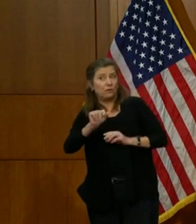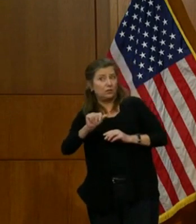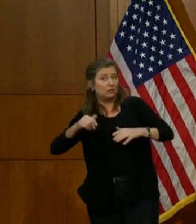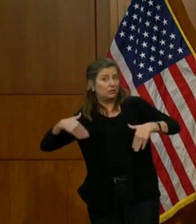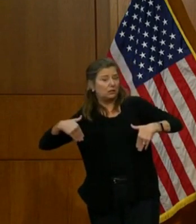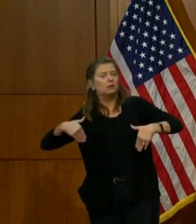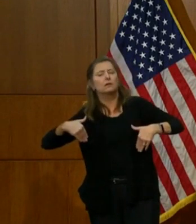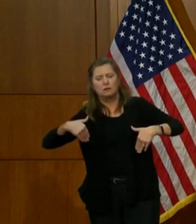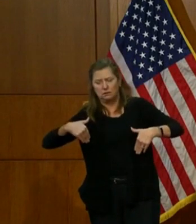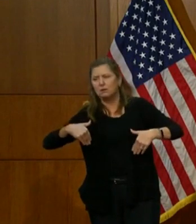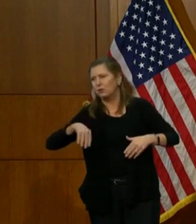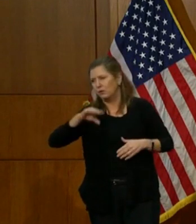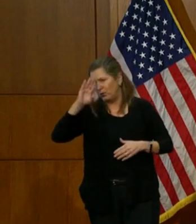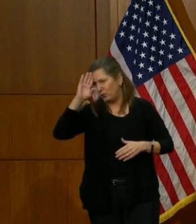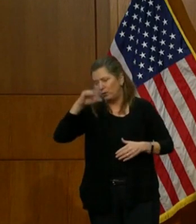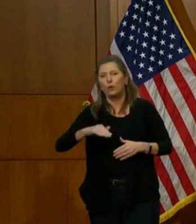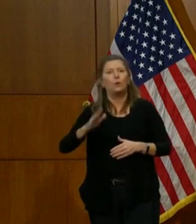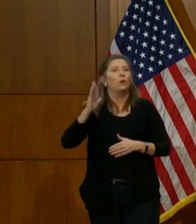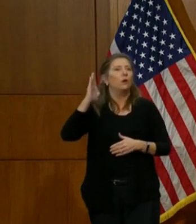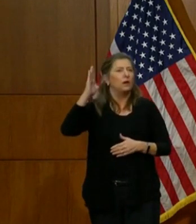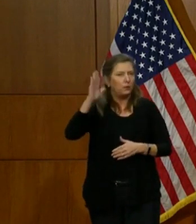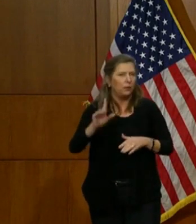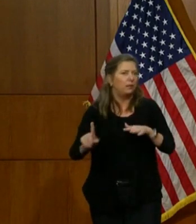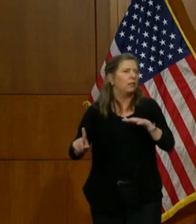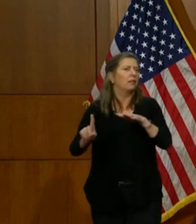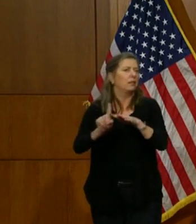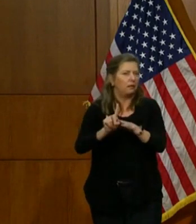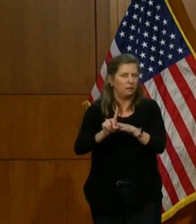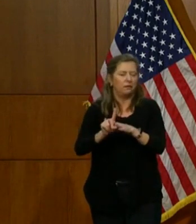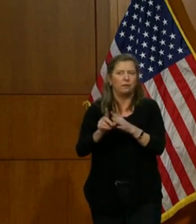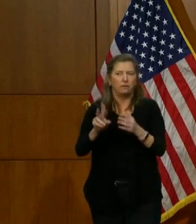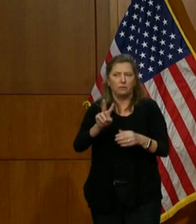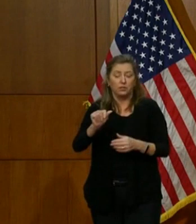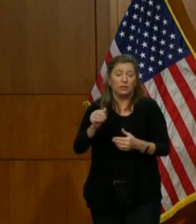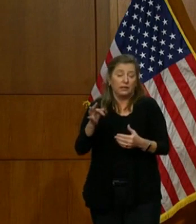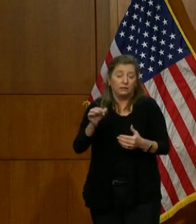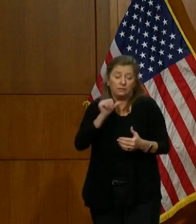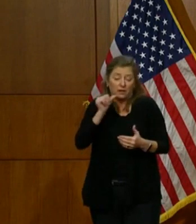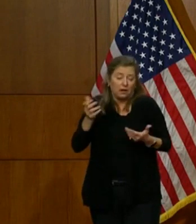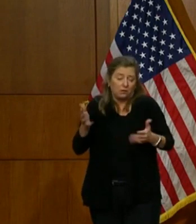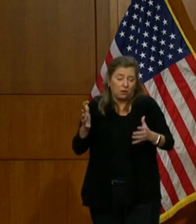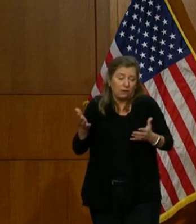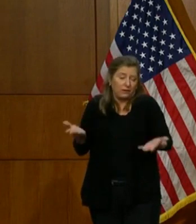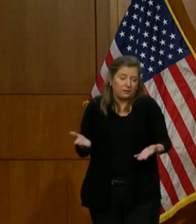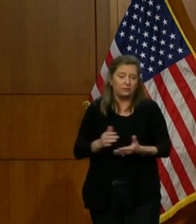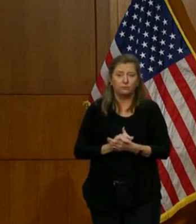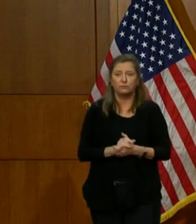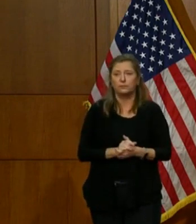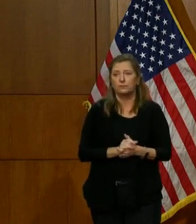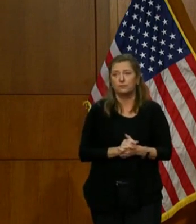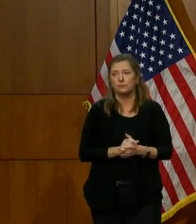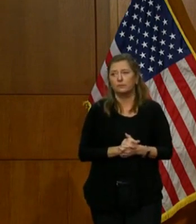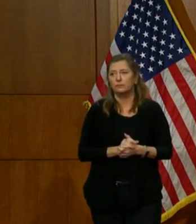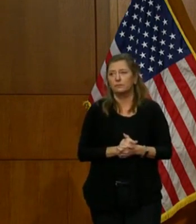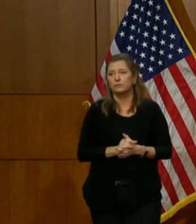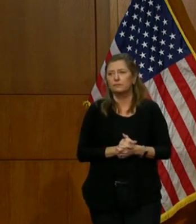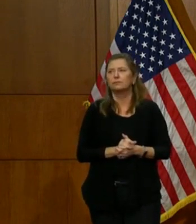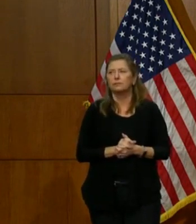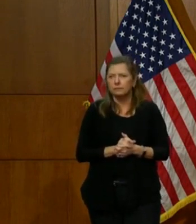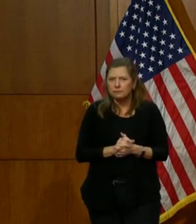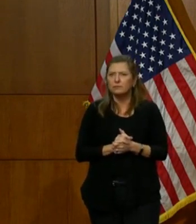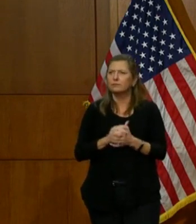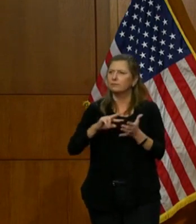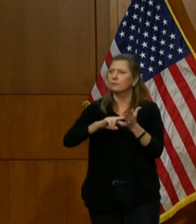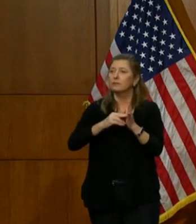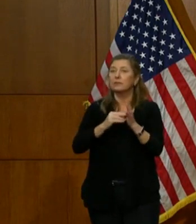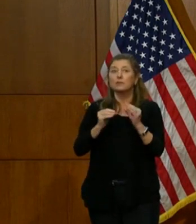it will surely make its way here, if not already so. So we have more hard